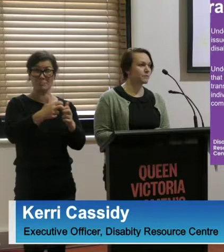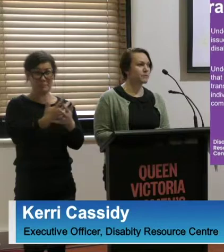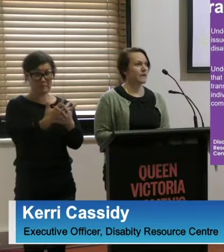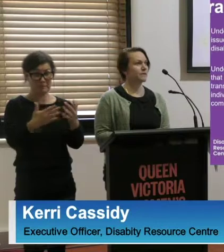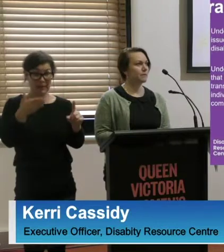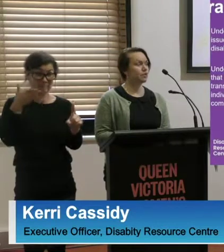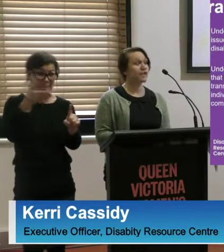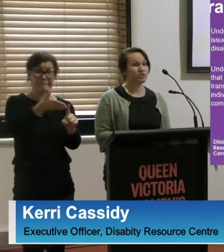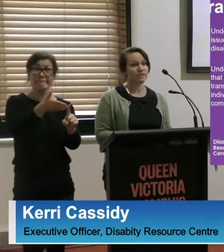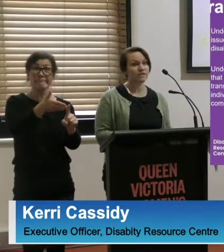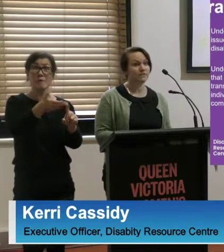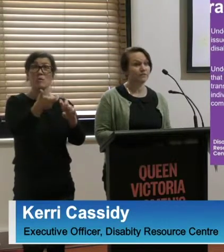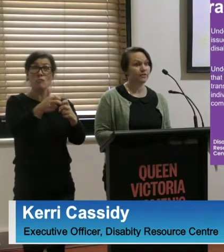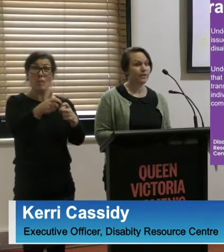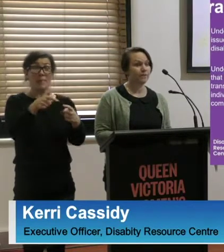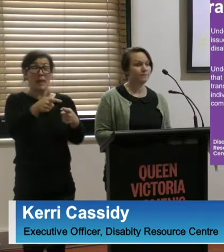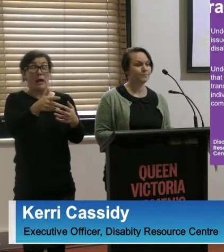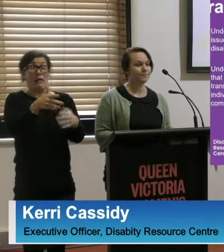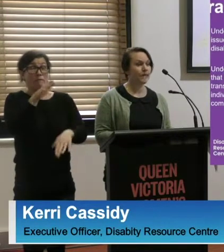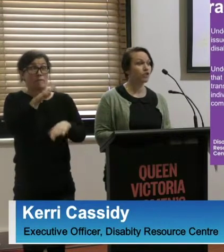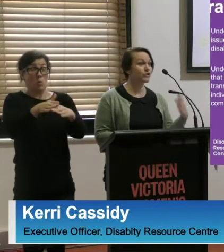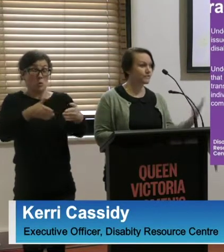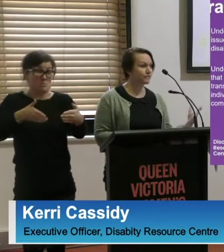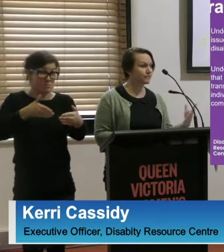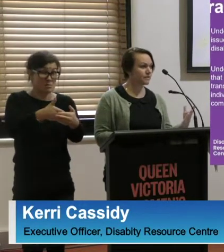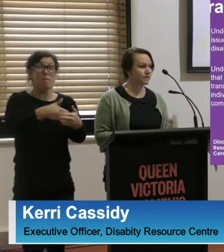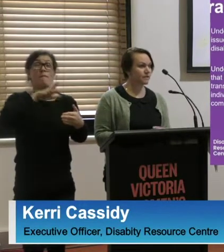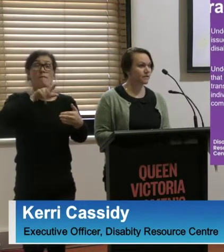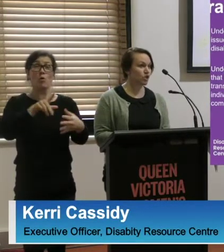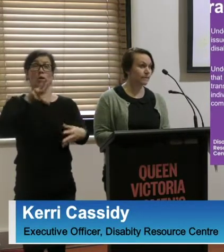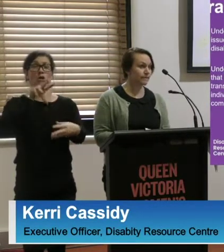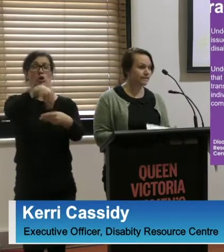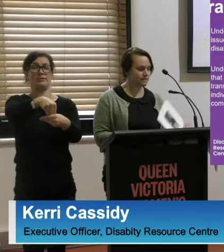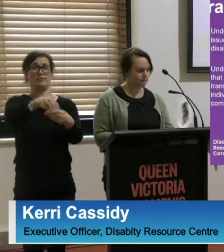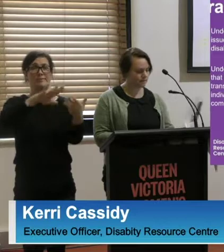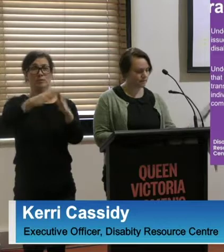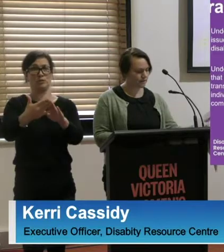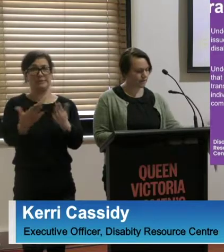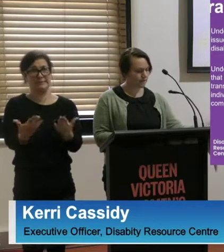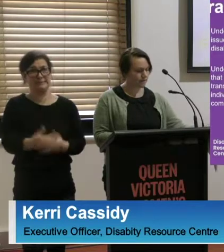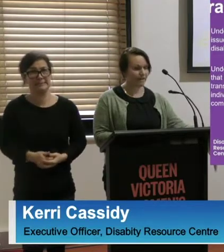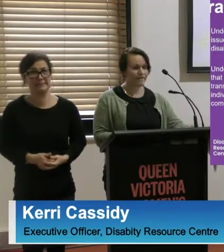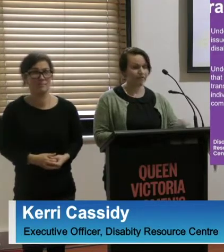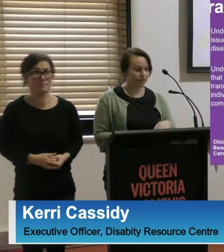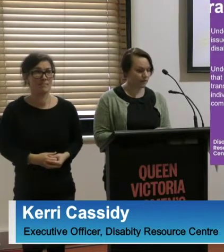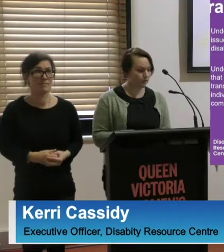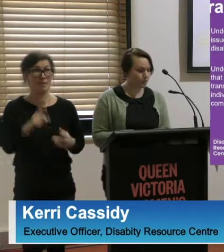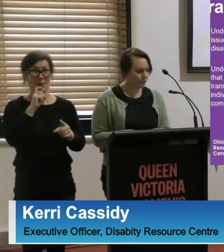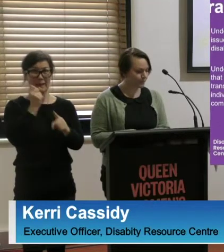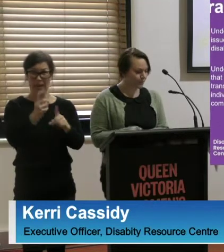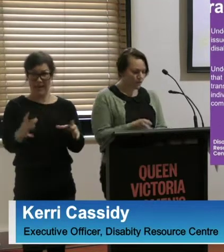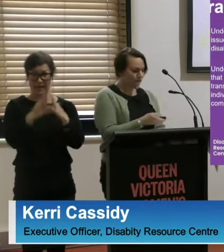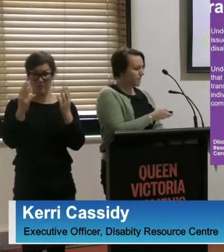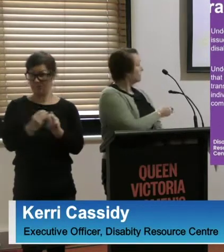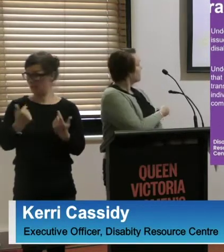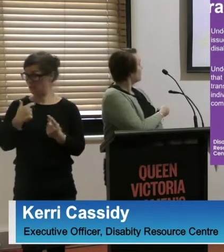problems and blockages for inclusive communities. It affects everything we do.